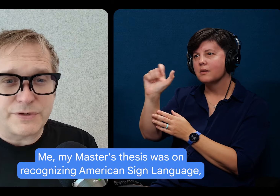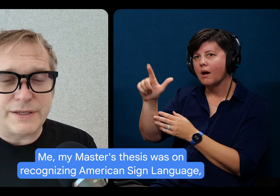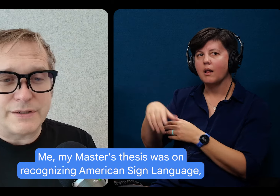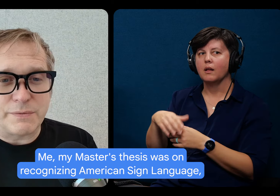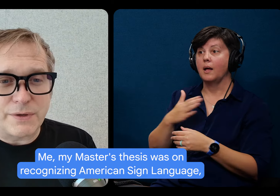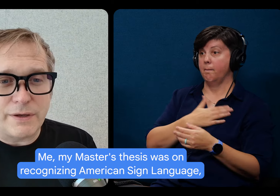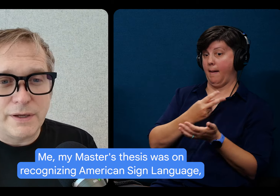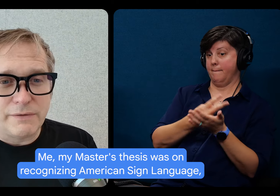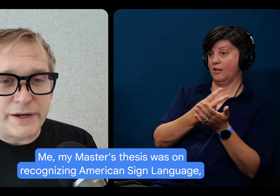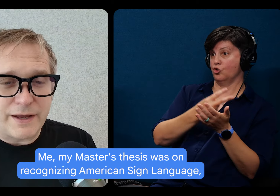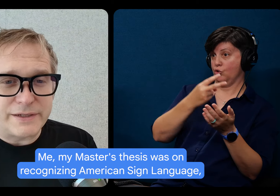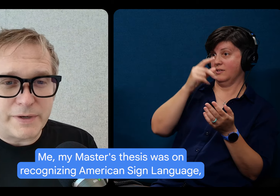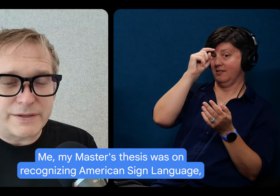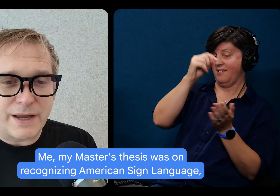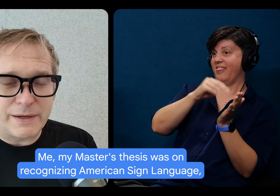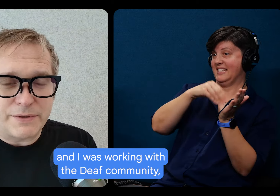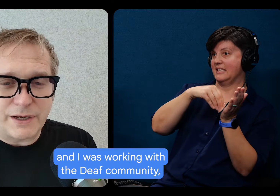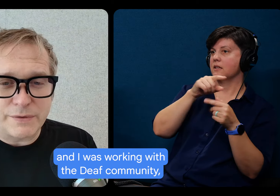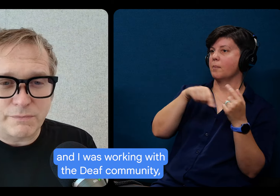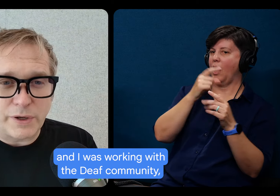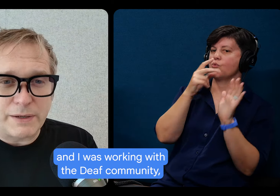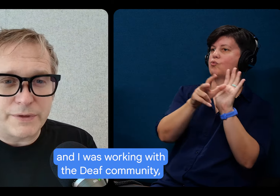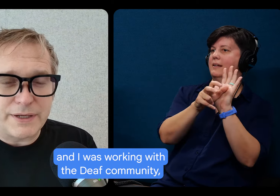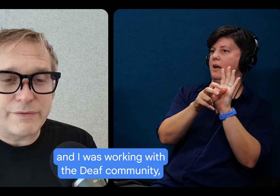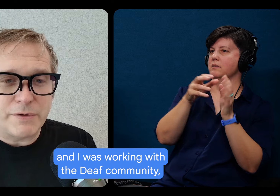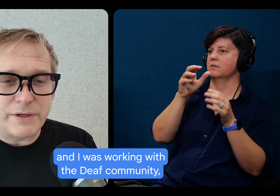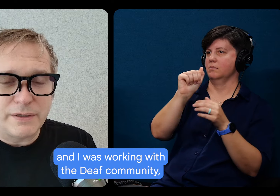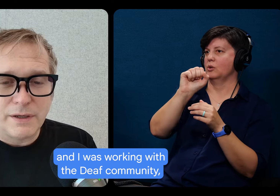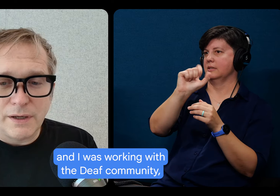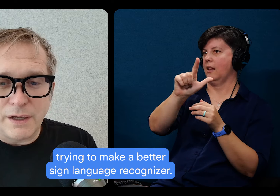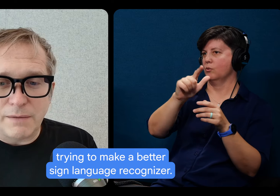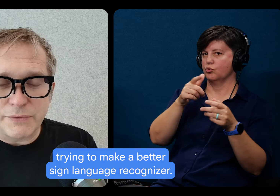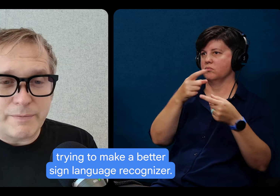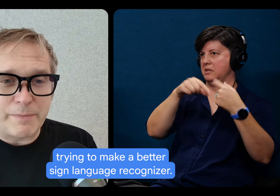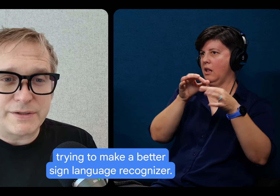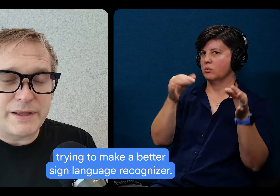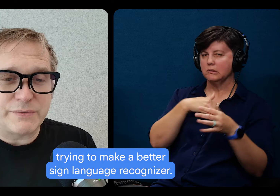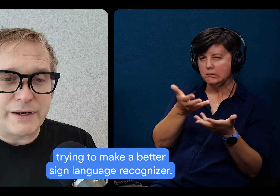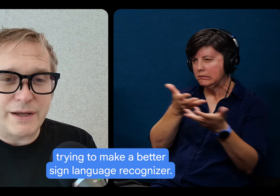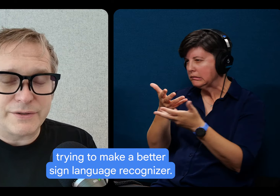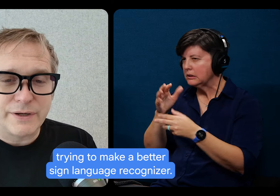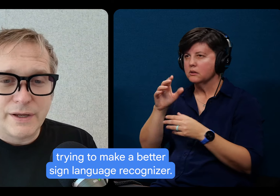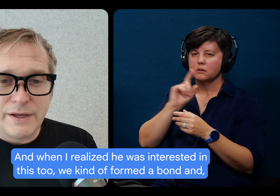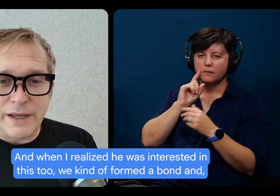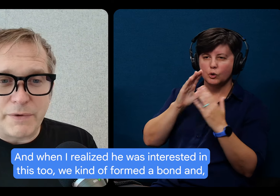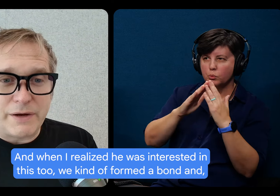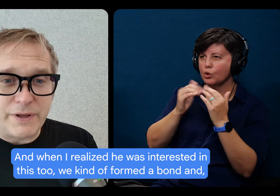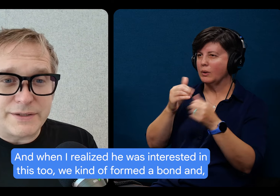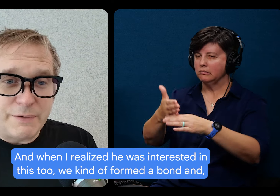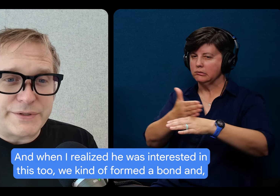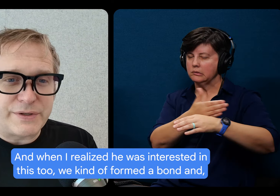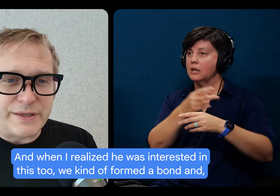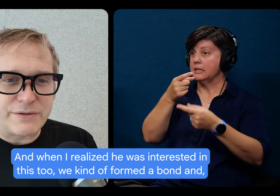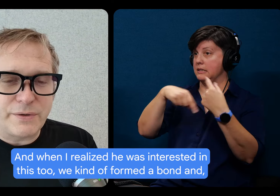master's thesis was on recognizing American Sign Language. And I was working with the deaf community trying to make a better sign language recognizer. And when